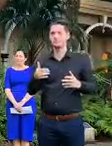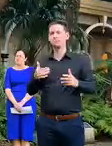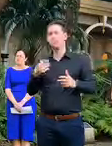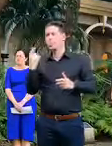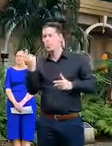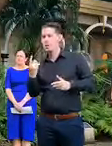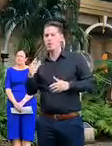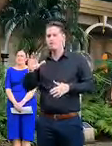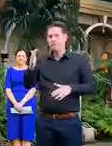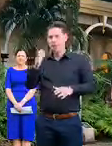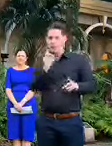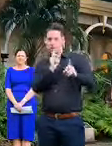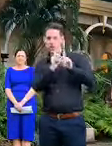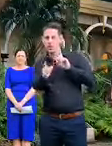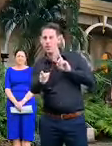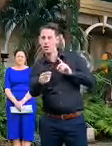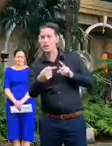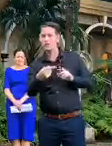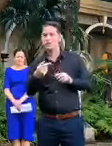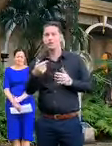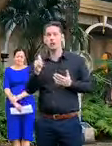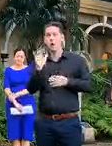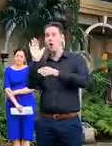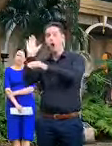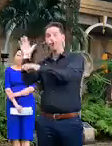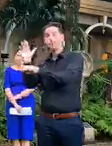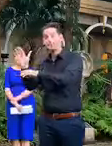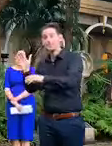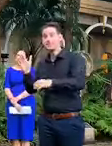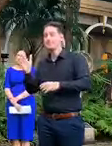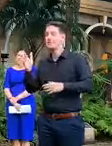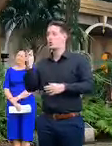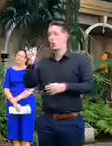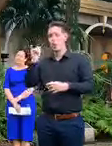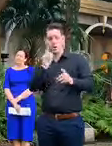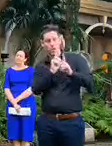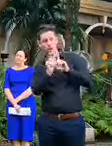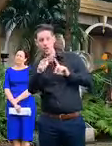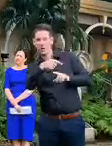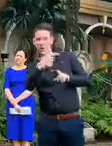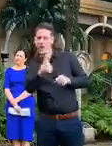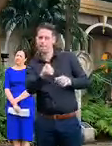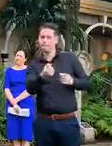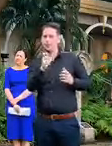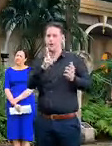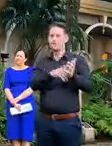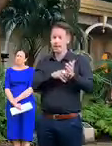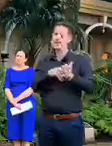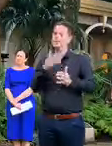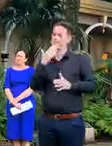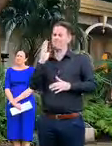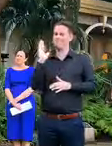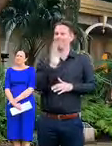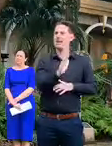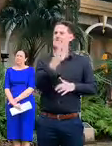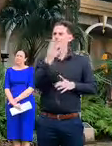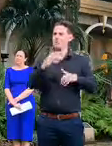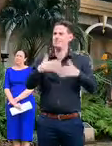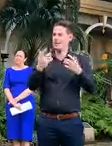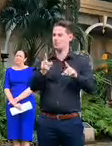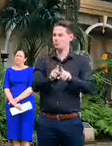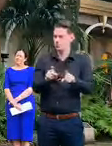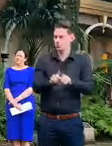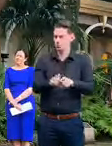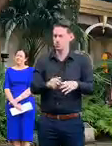could have been in contact with it either because they've been overseas or in contact with someone who's infected need to be quarantined for 14 days